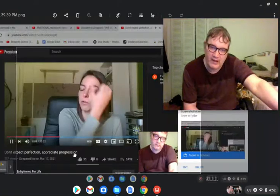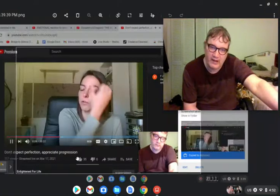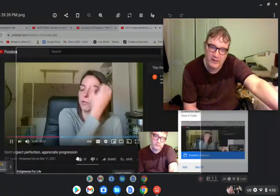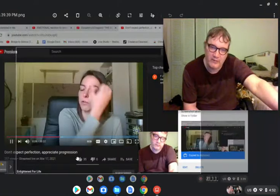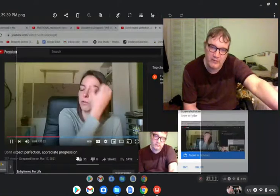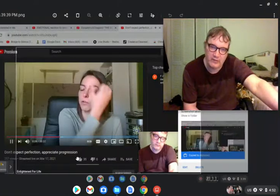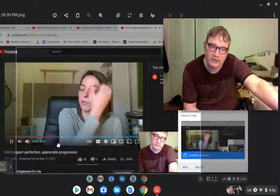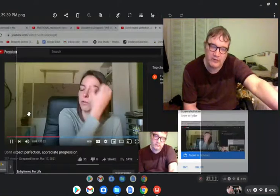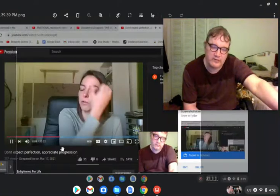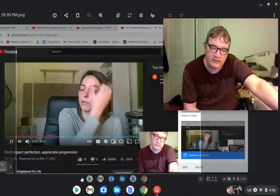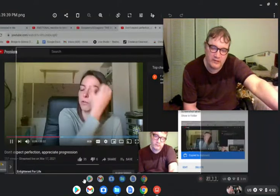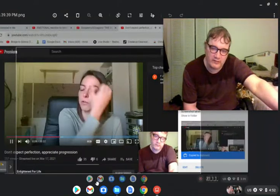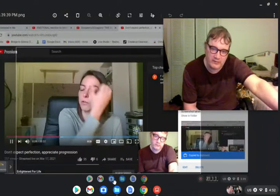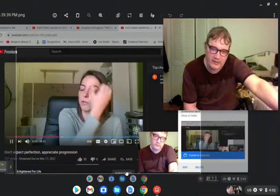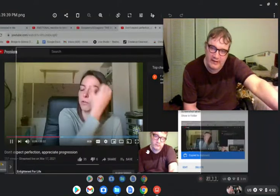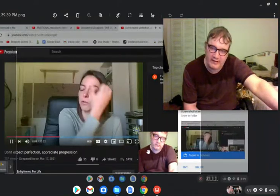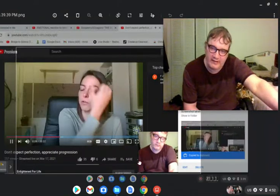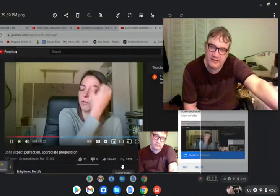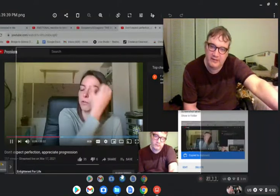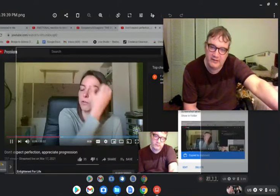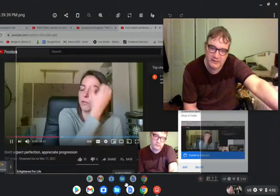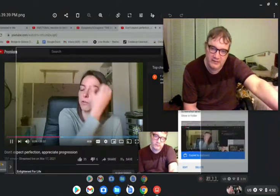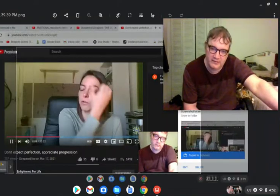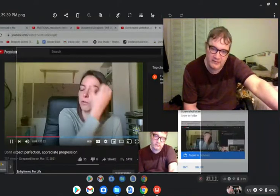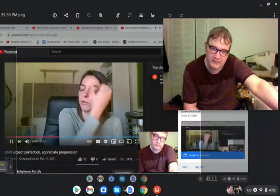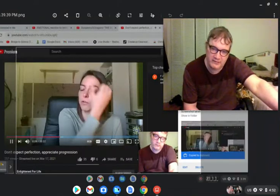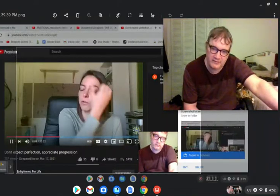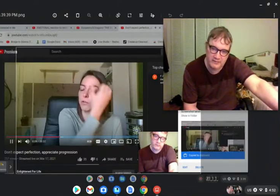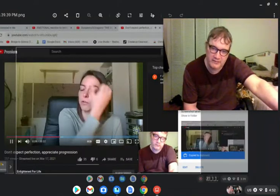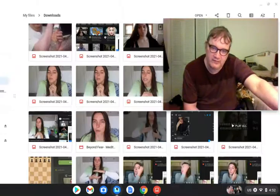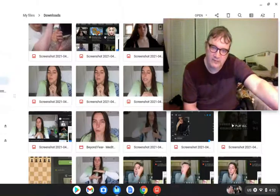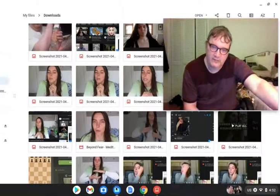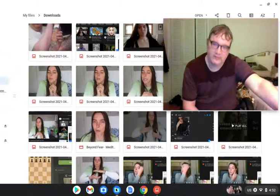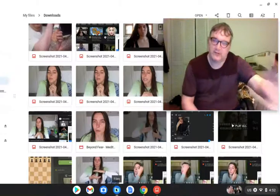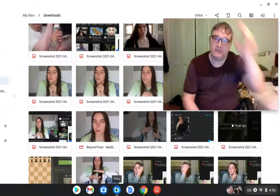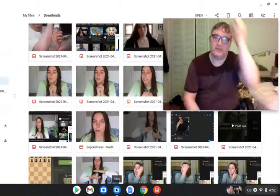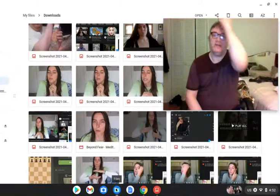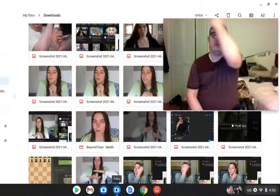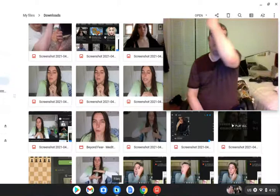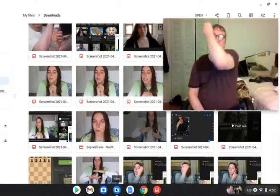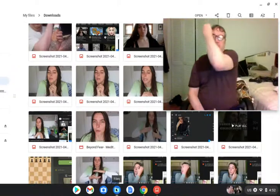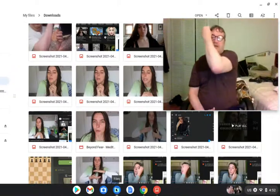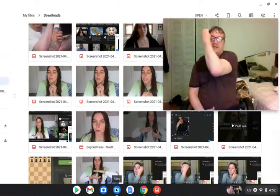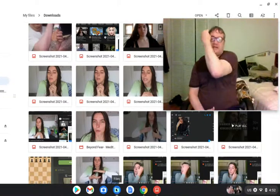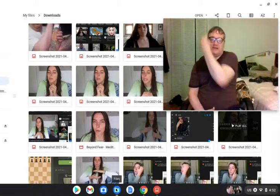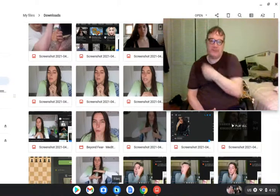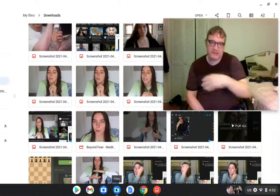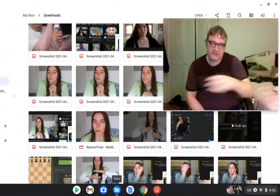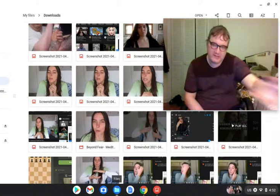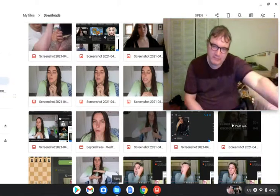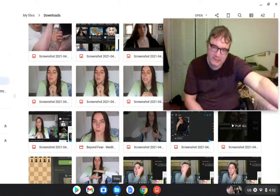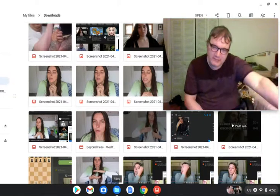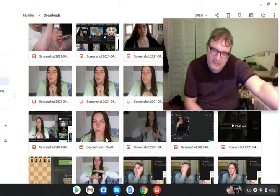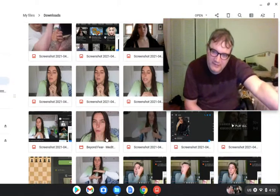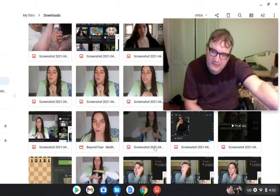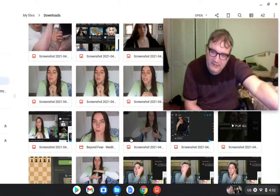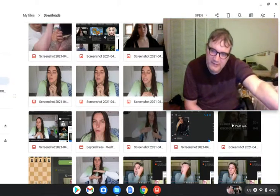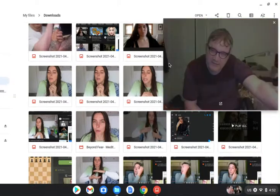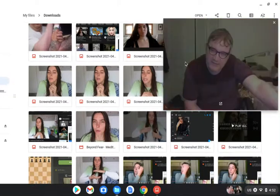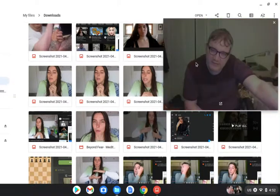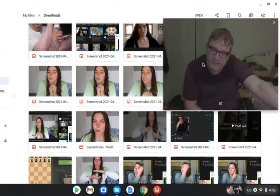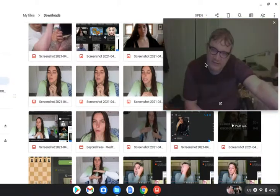I love it when a girl does oh that spit spit spit